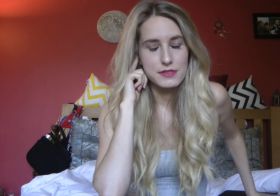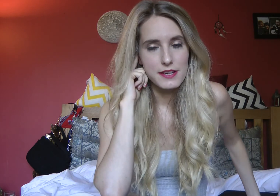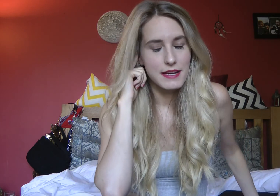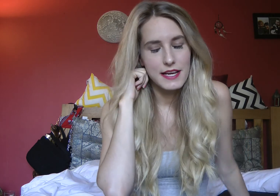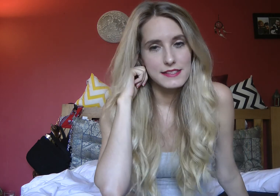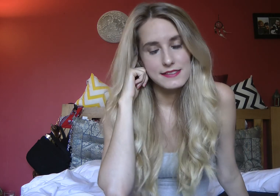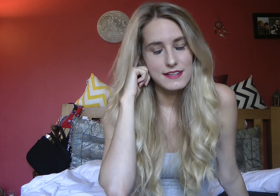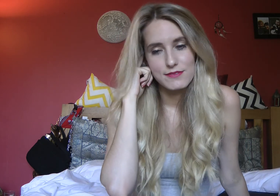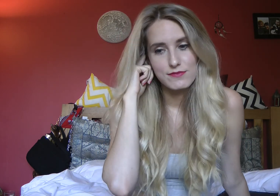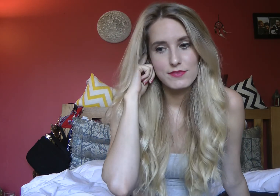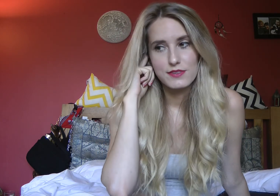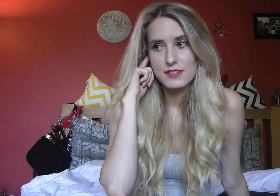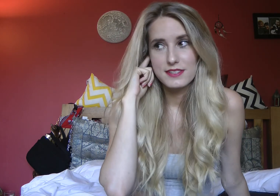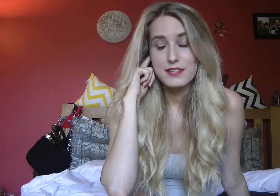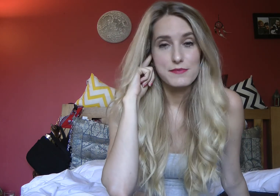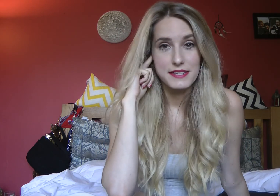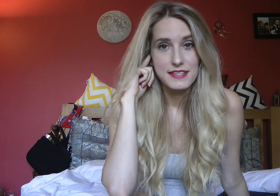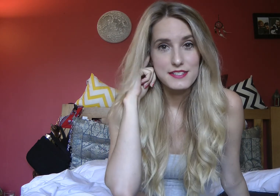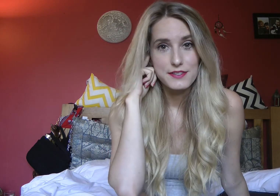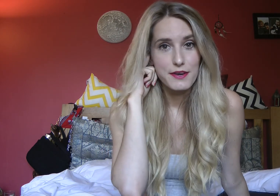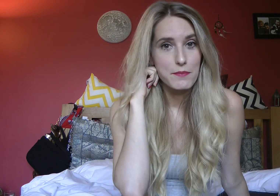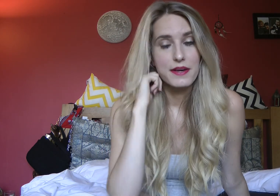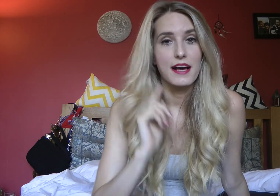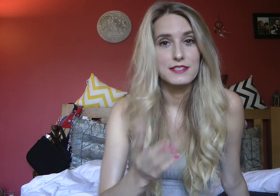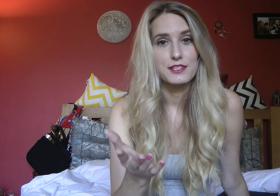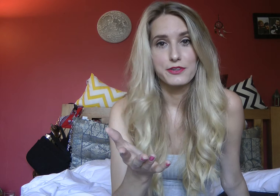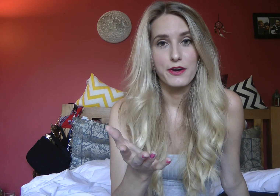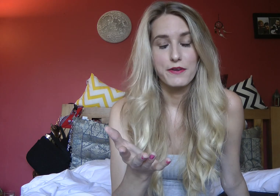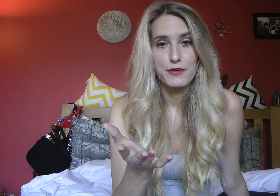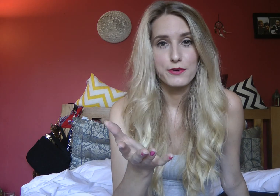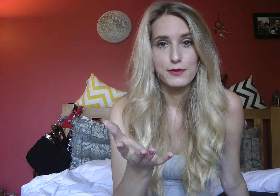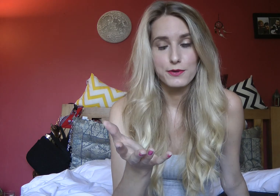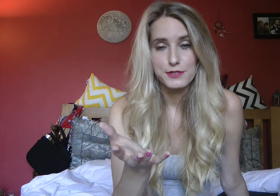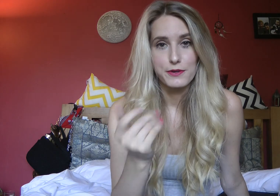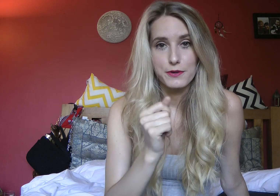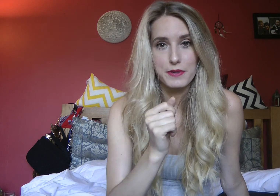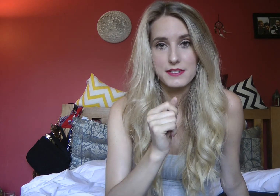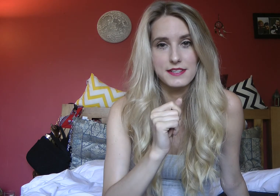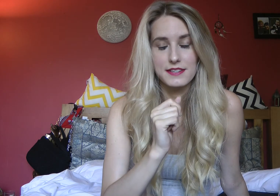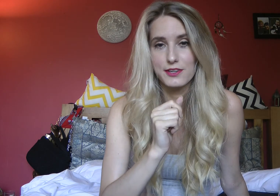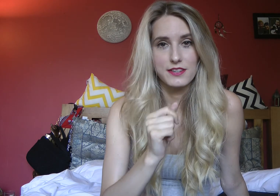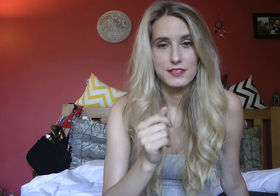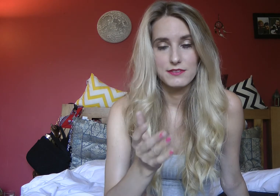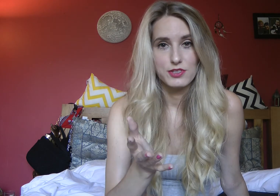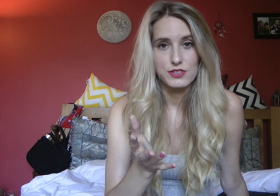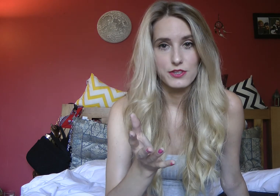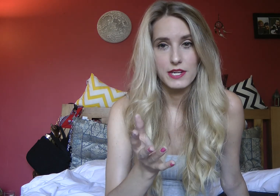so it is doesn't make sense to do it but as you know if you're also an awkward person you just do it